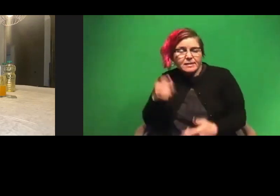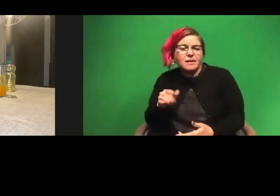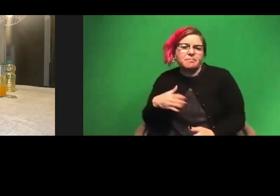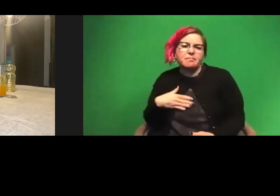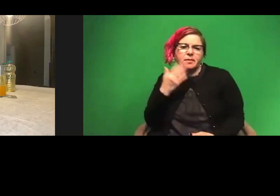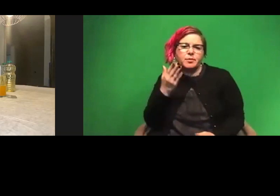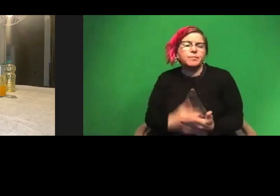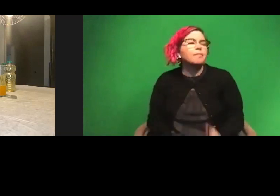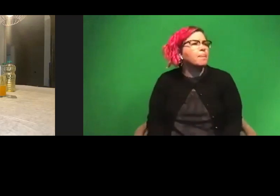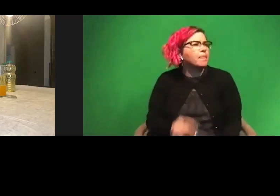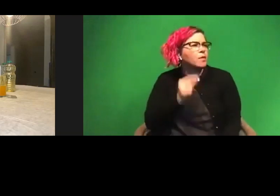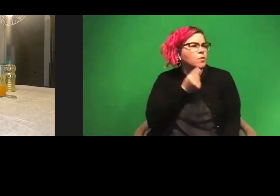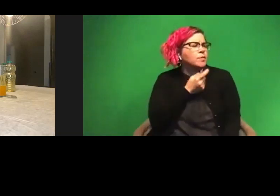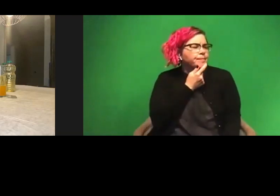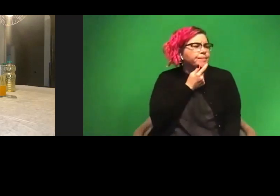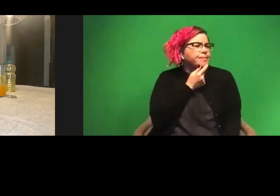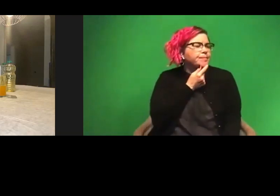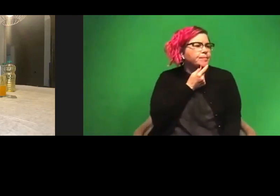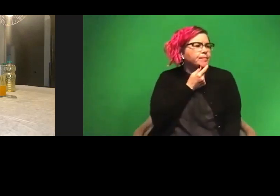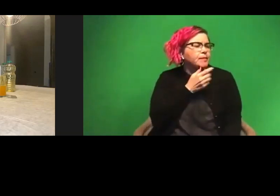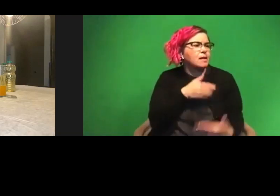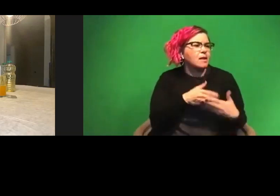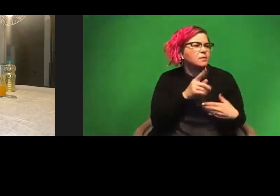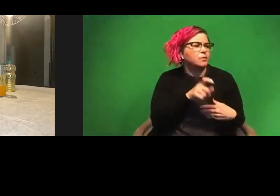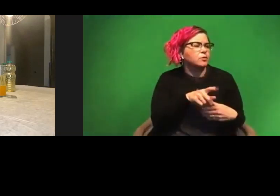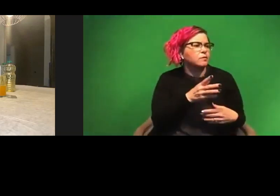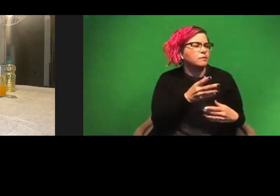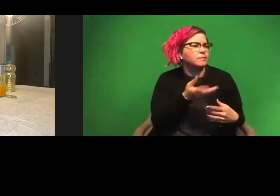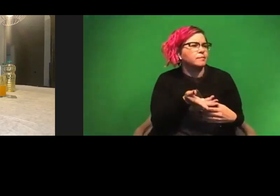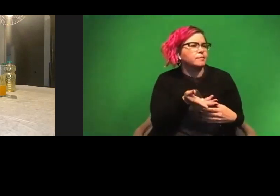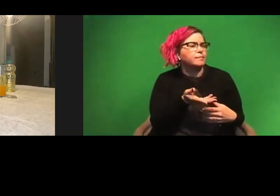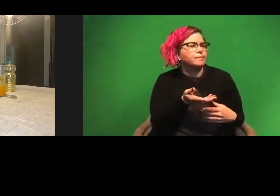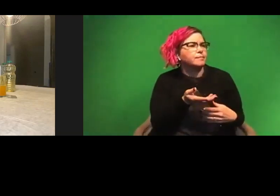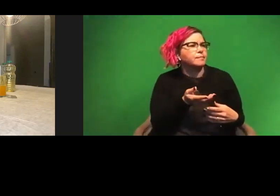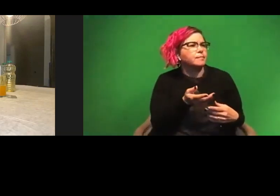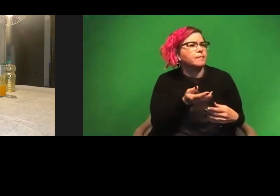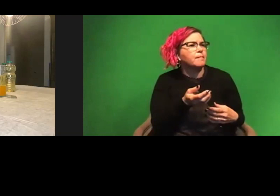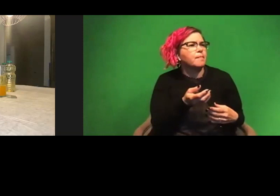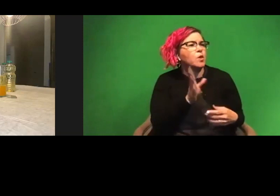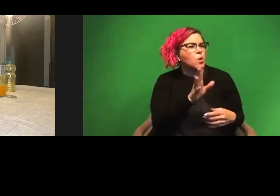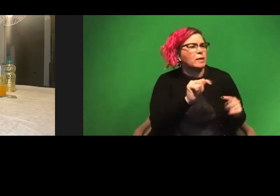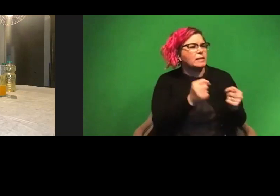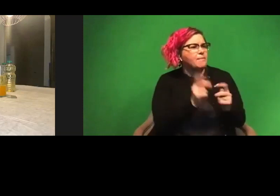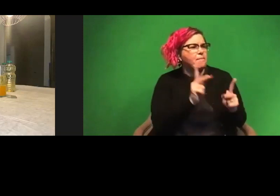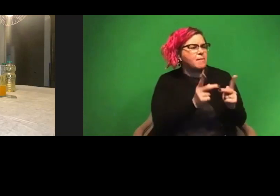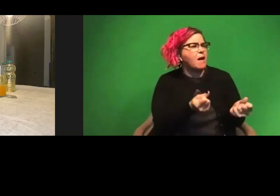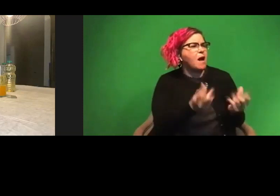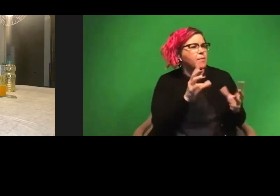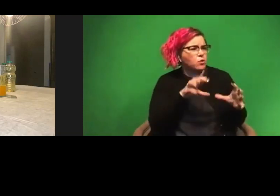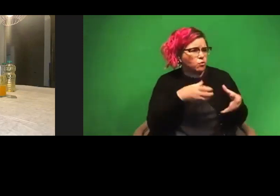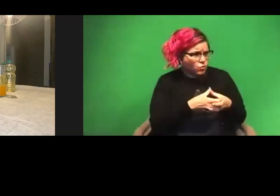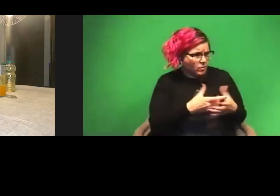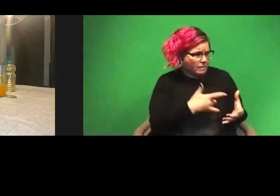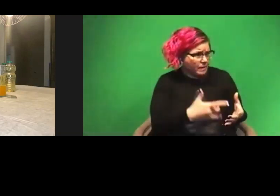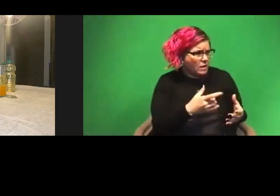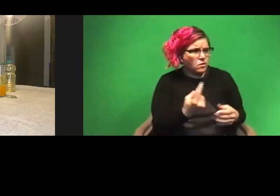Cool. Um, next question is how many people are on your team of scientists? Like, do you work with groups of scientists or do you